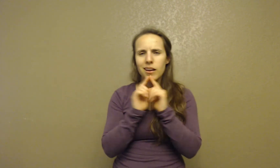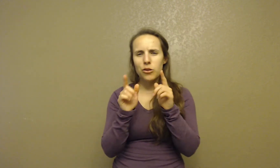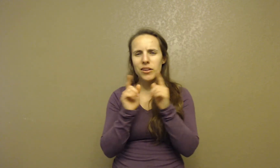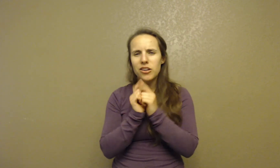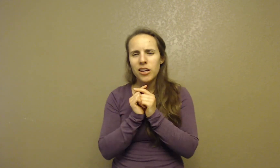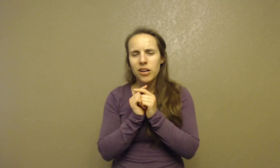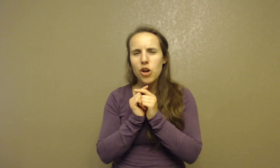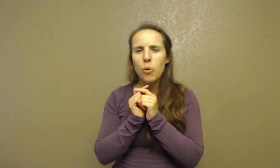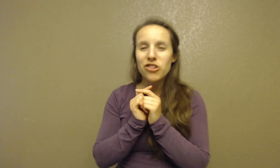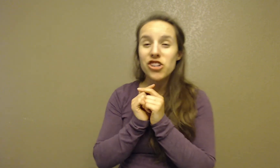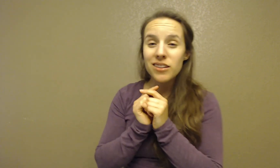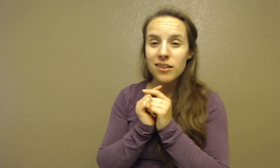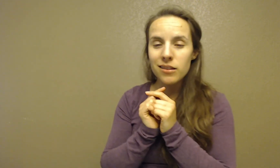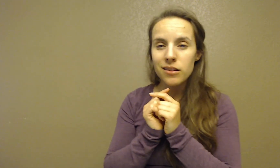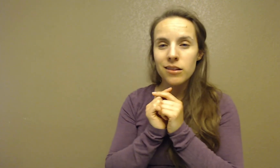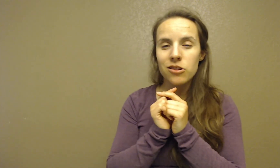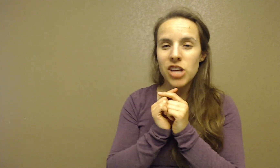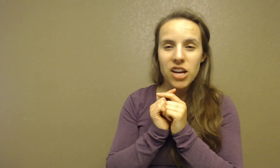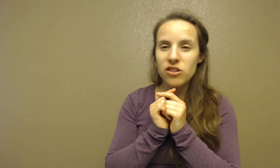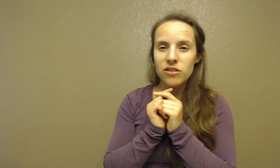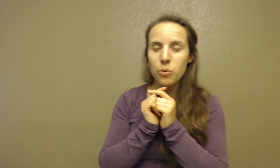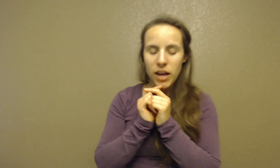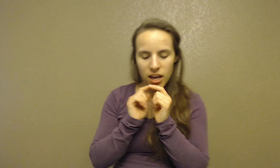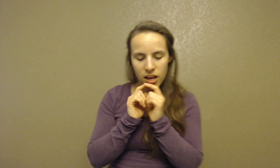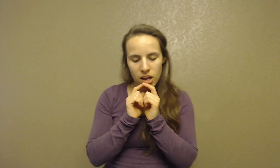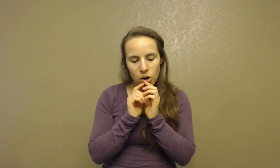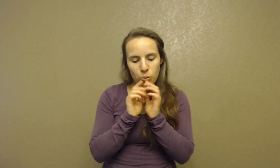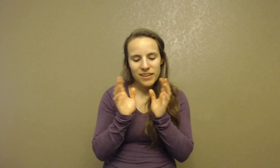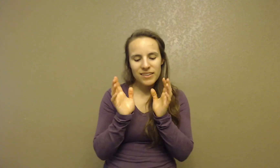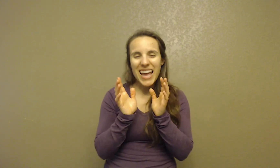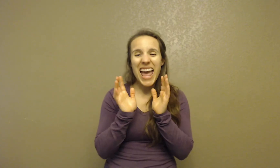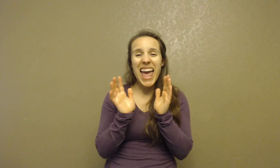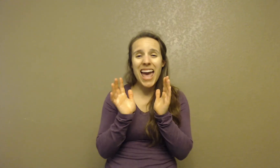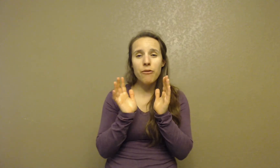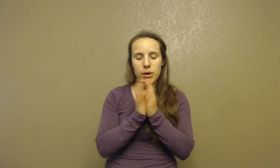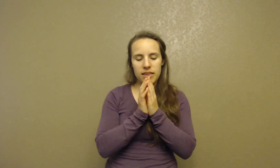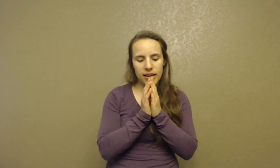You see, knowing Jesus changes the way we see everything.